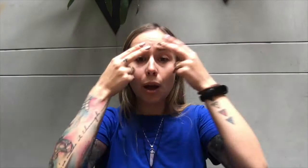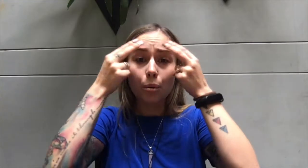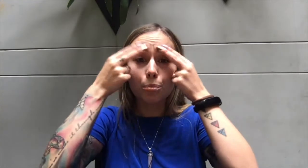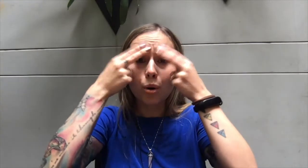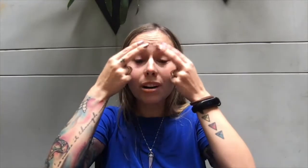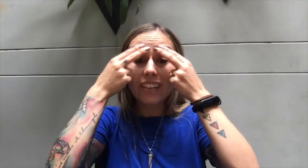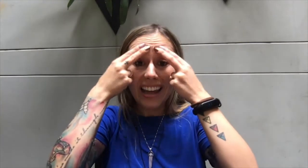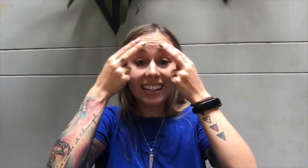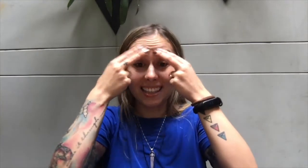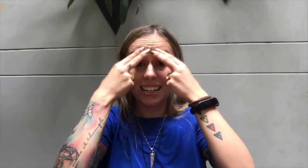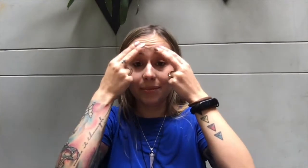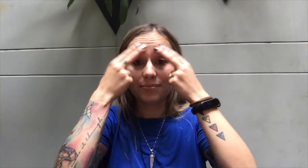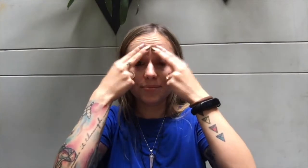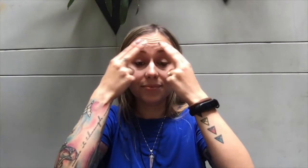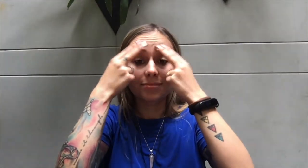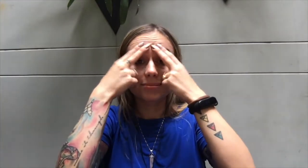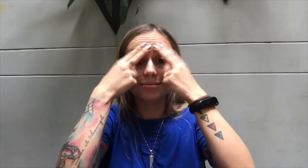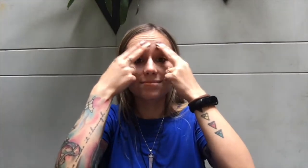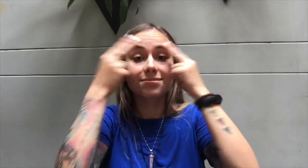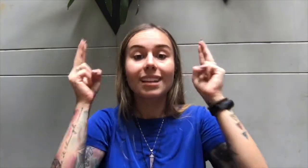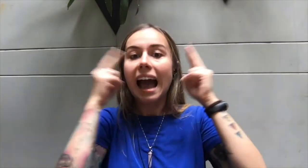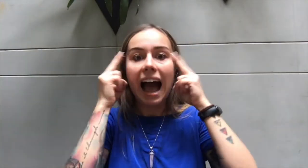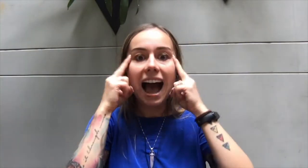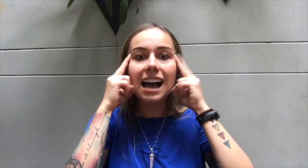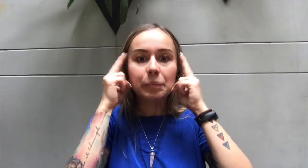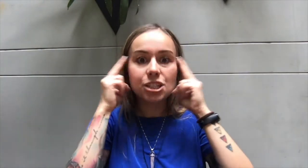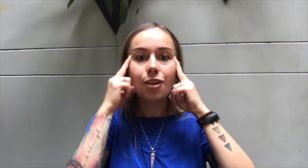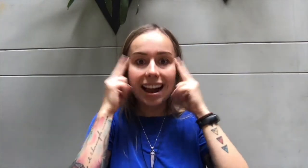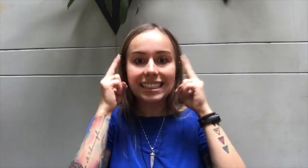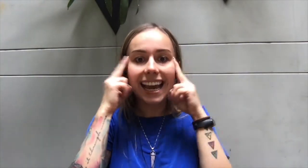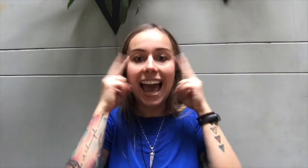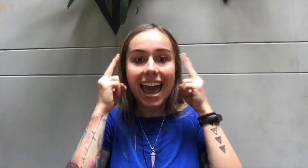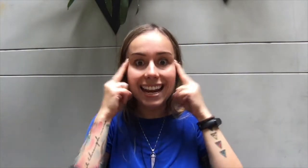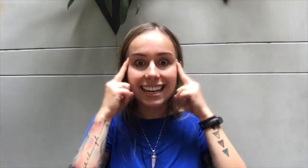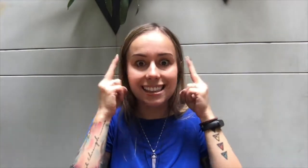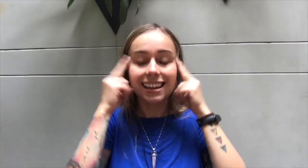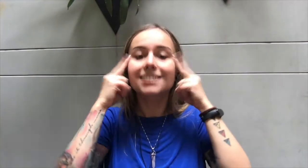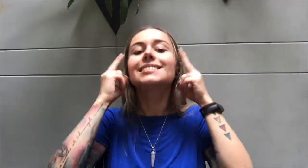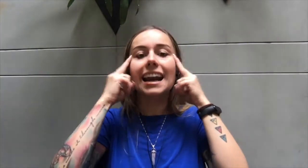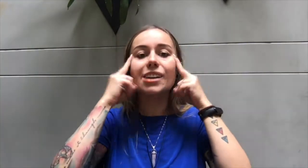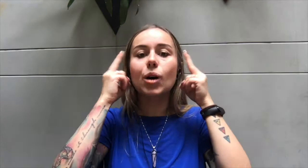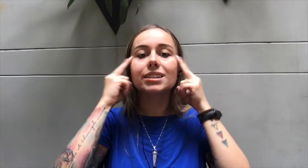More of anything. I am attracting anything that I want.